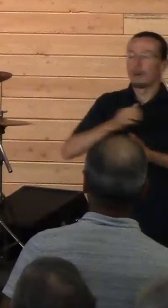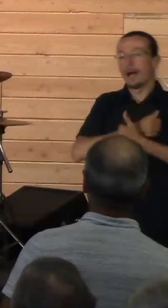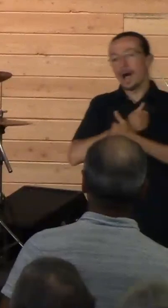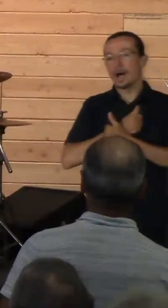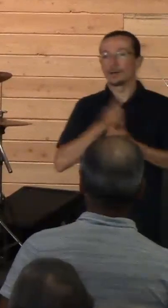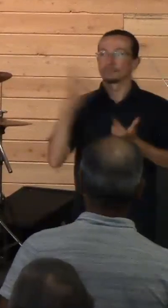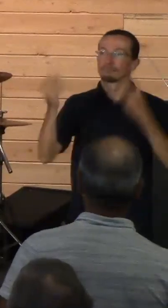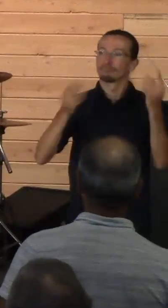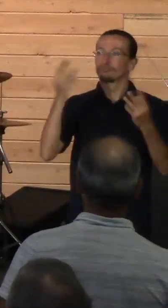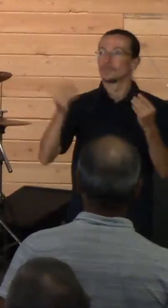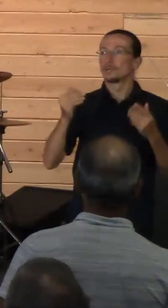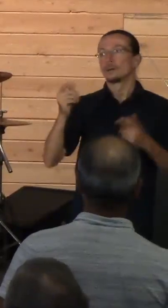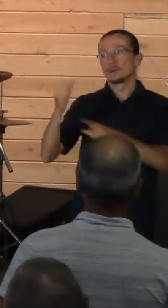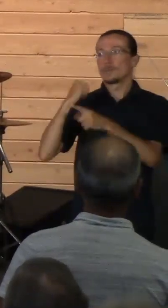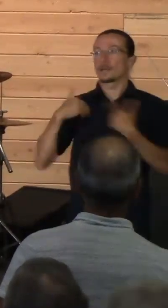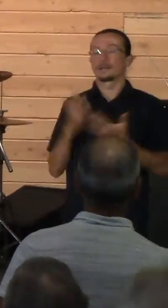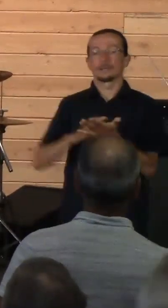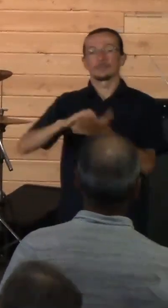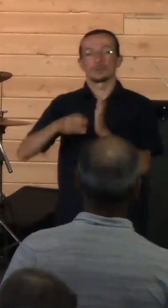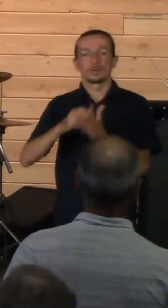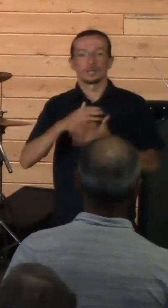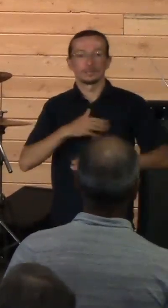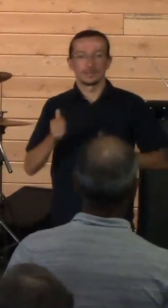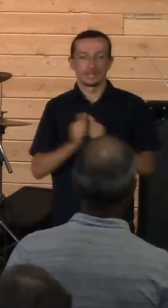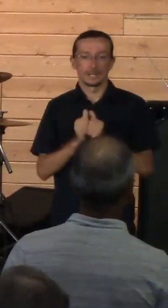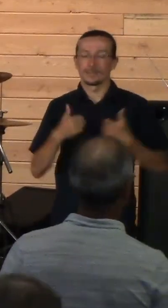leave. There's some cookies in the back to enjoy together. Have a great week.